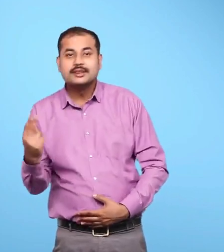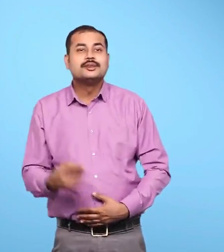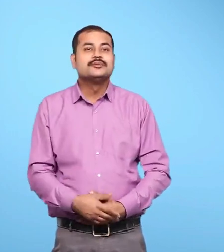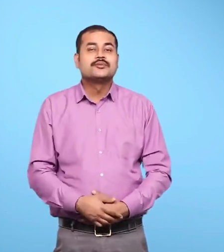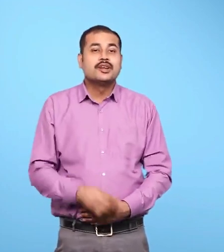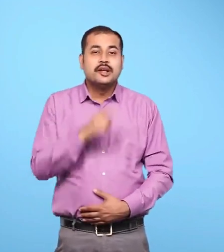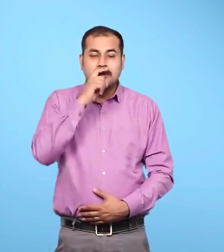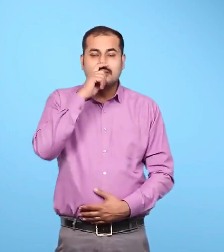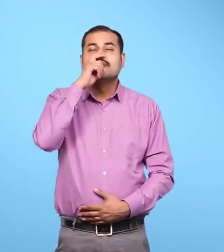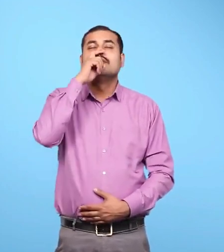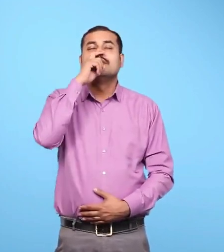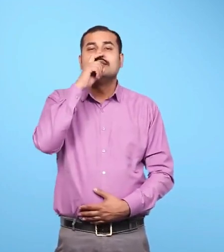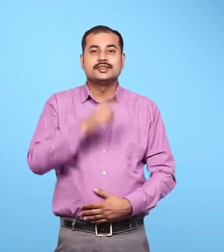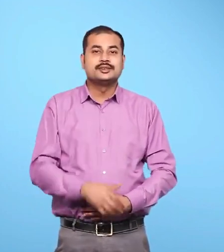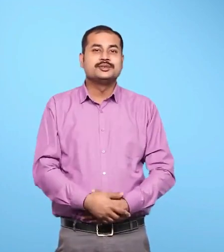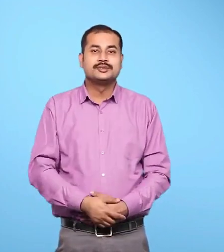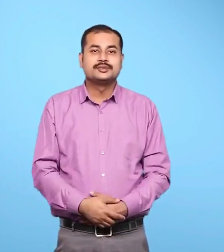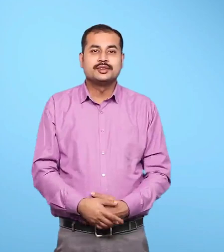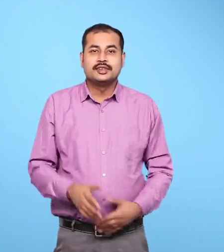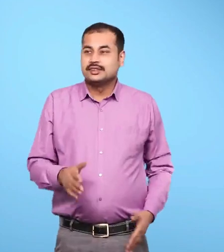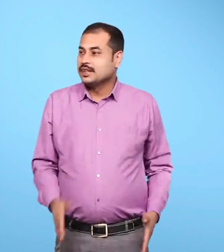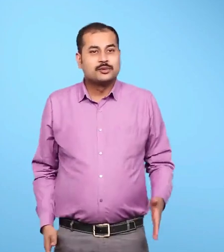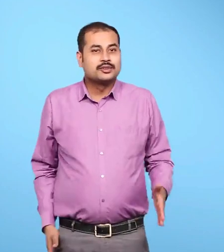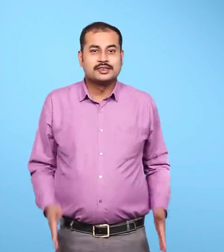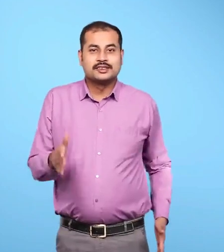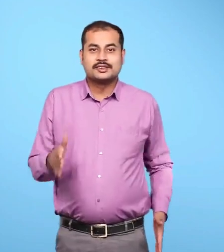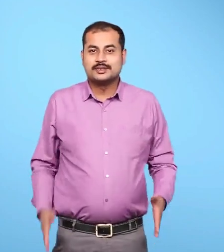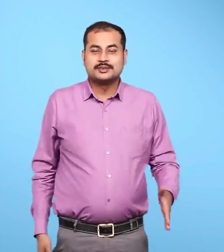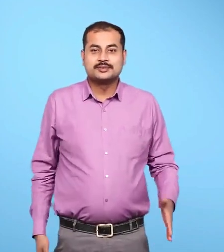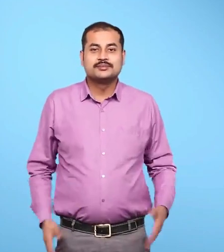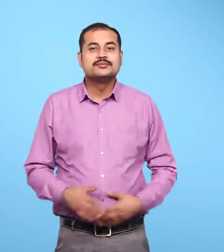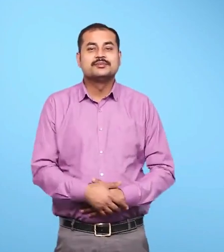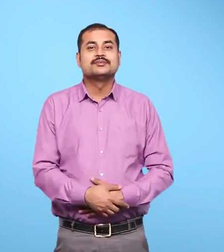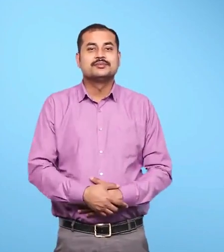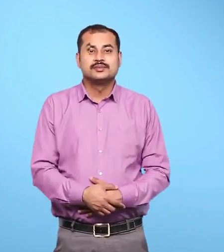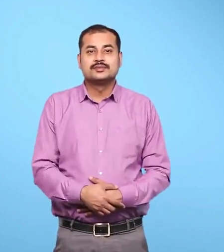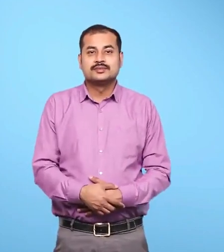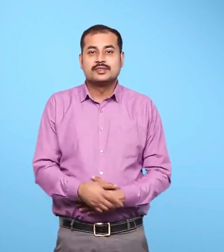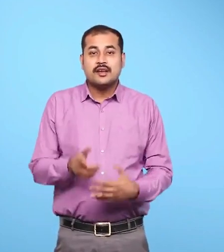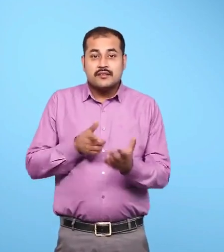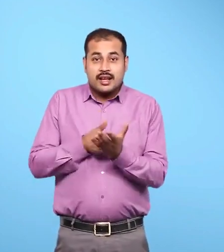Proud Parade Farm